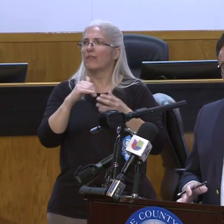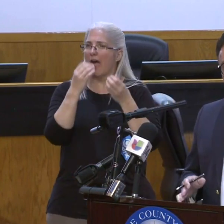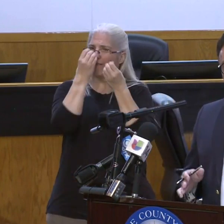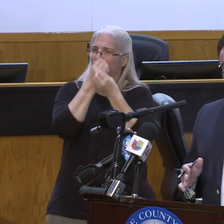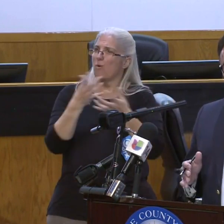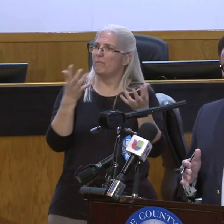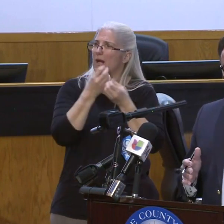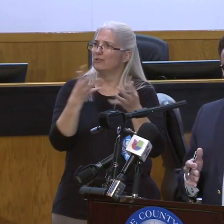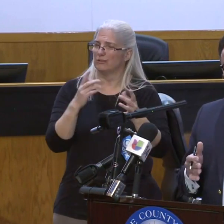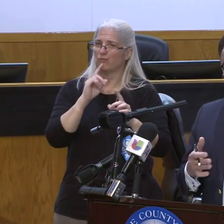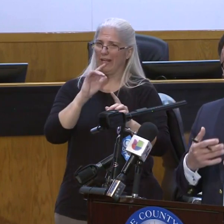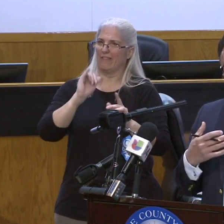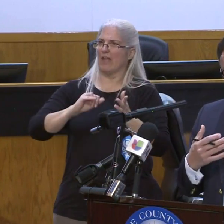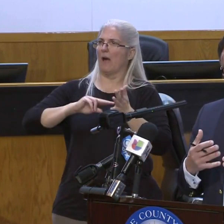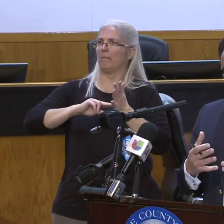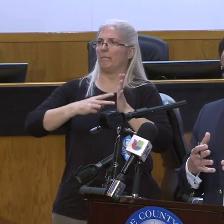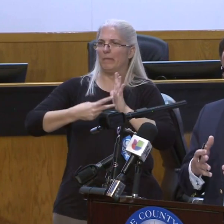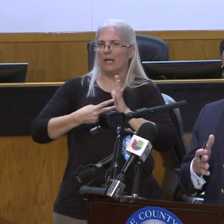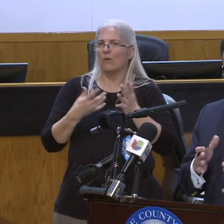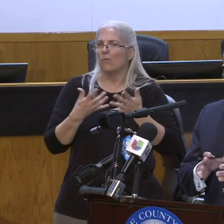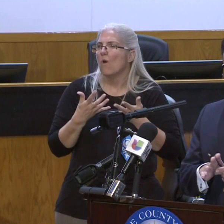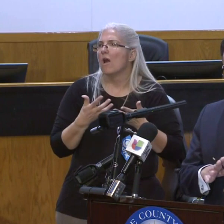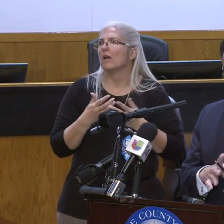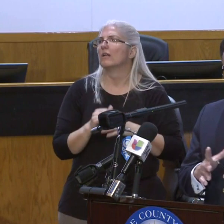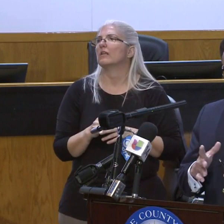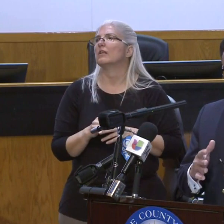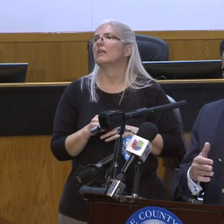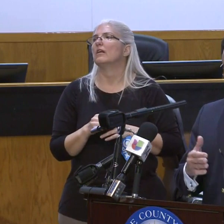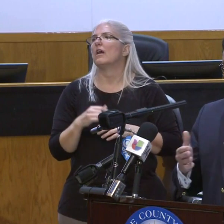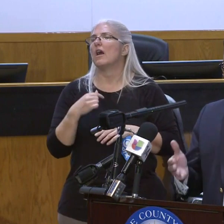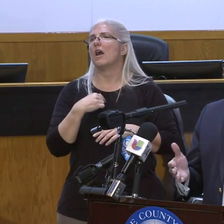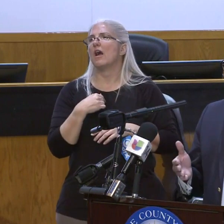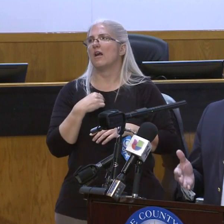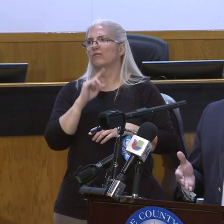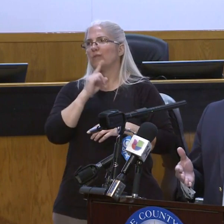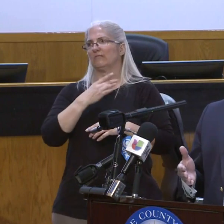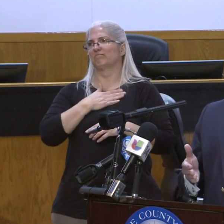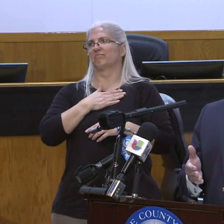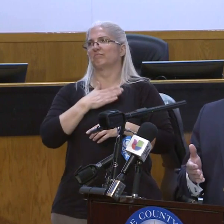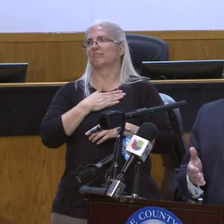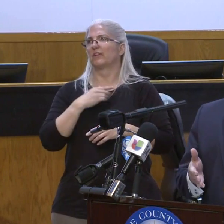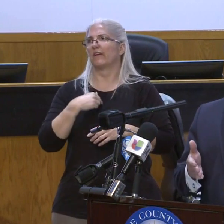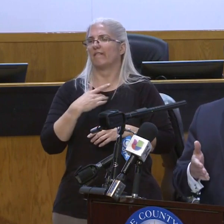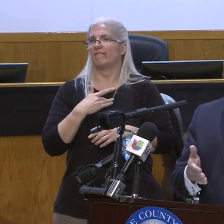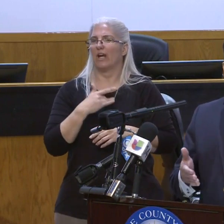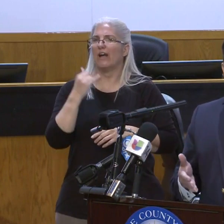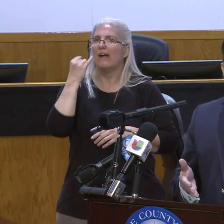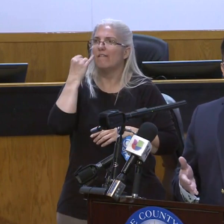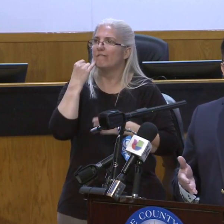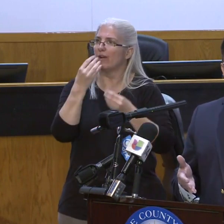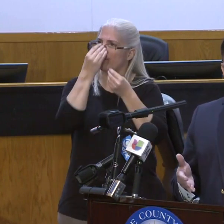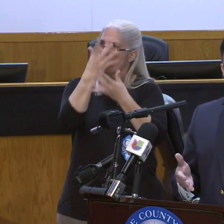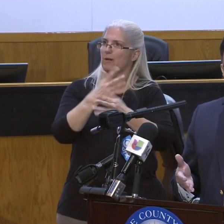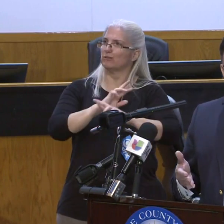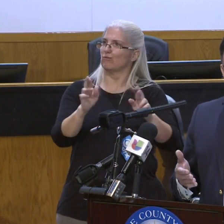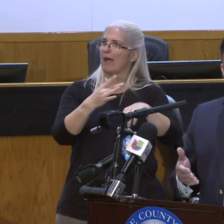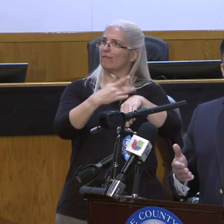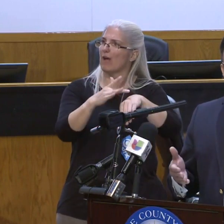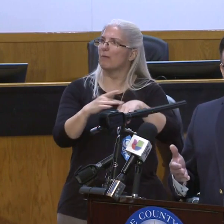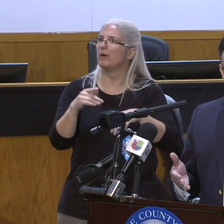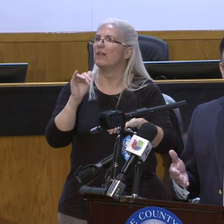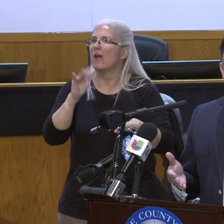public. I personally think that it's reassuring if you're a resident of the county to know that on March 31st,